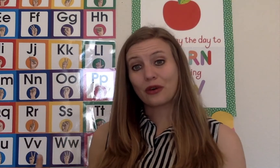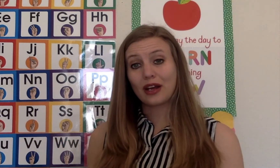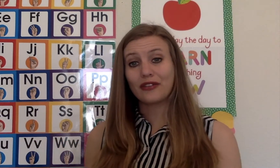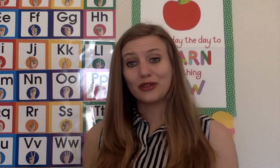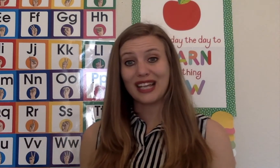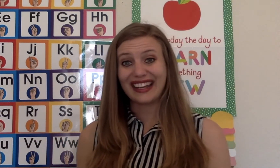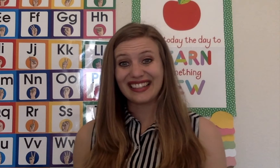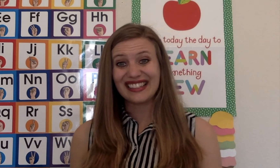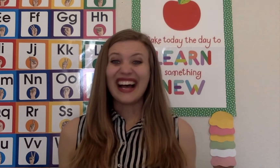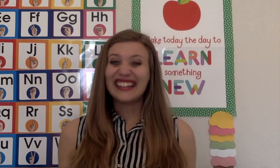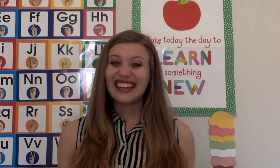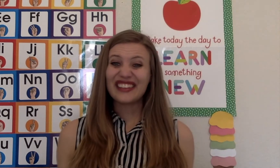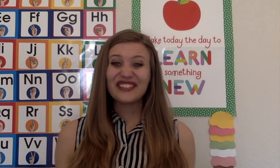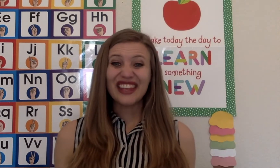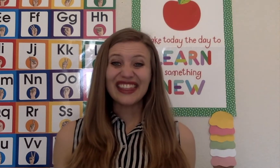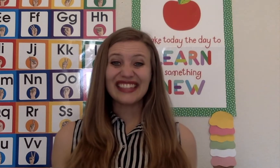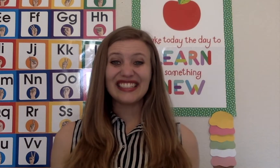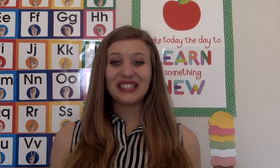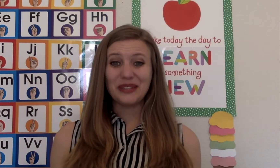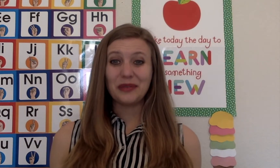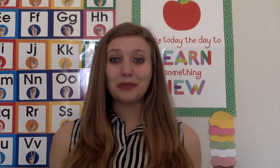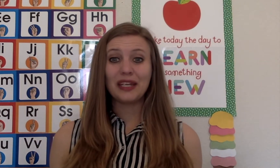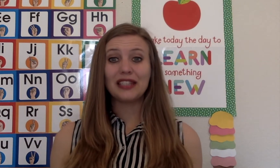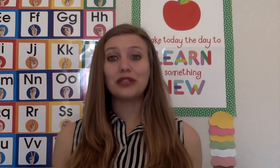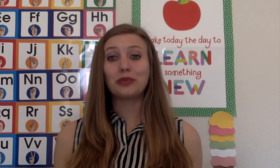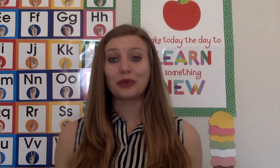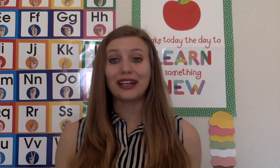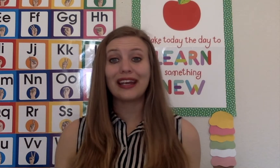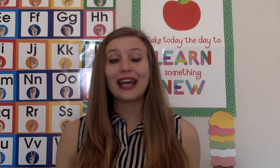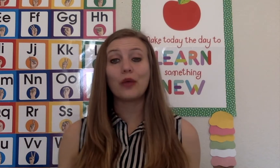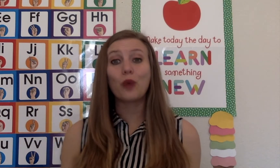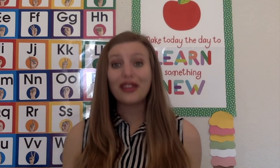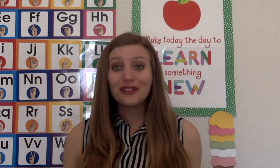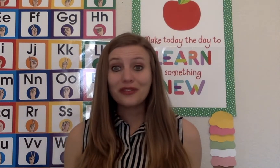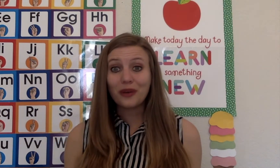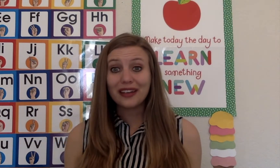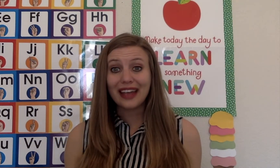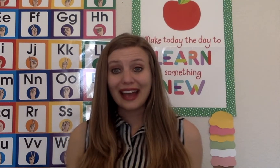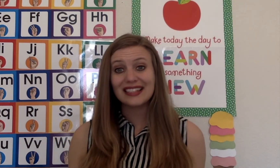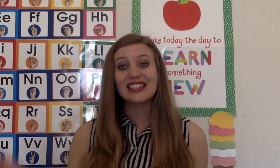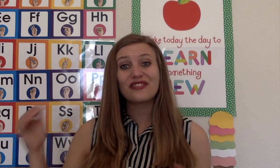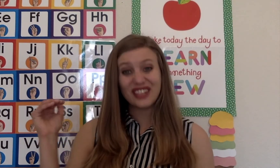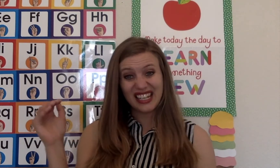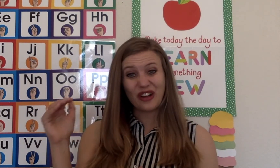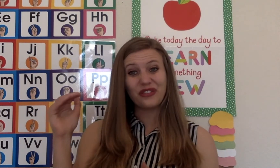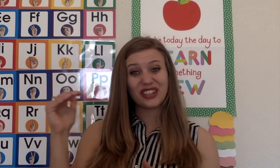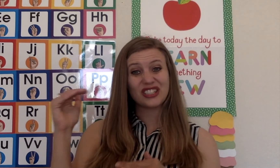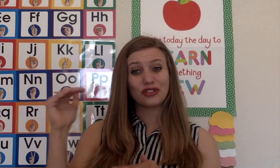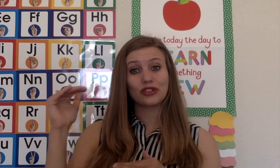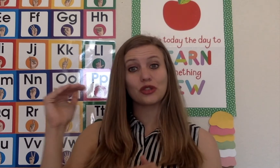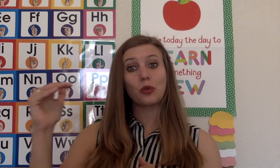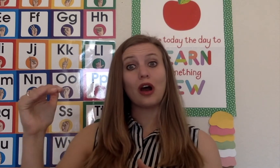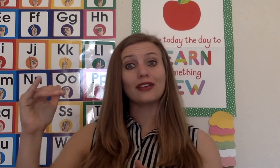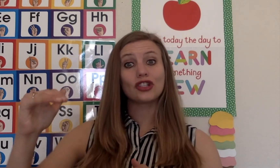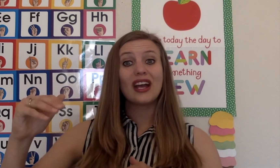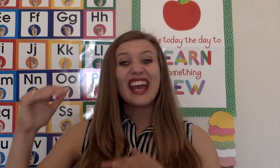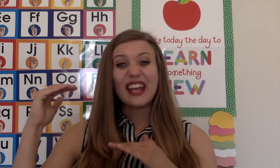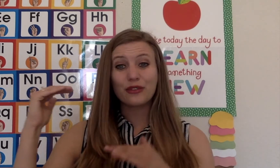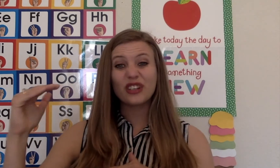a few seconds. Another fun thing to do would be to bring a weather forecast video for the children to watch. A real